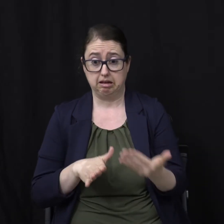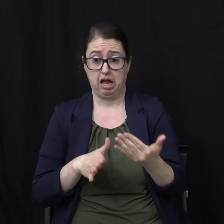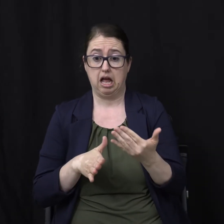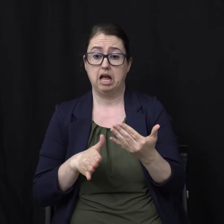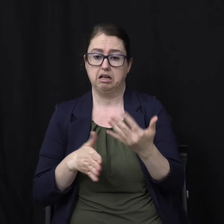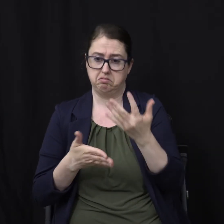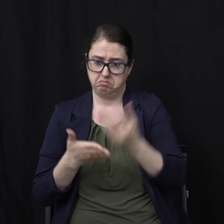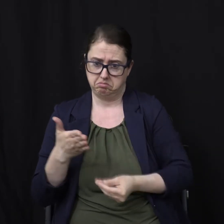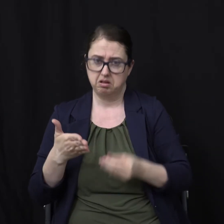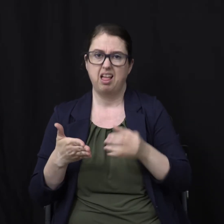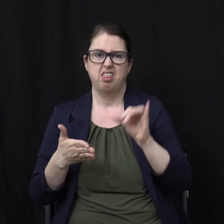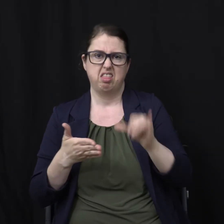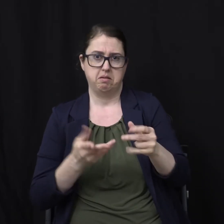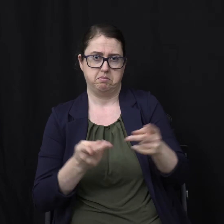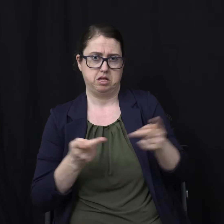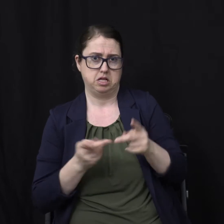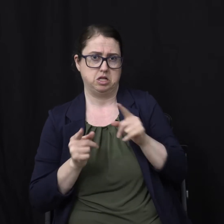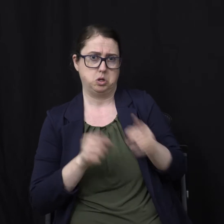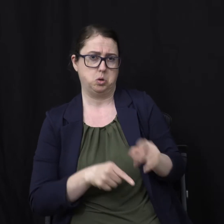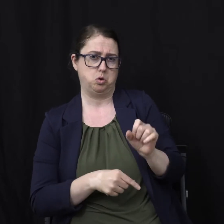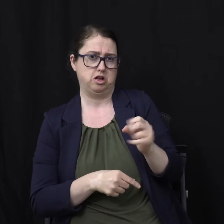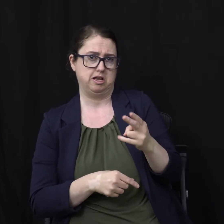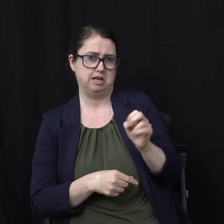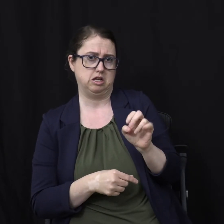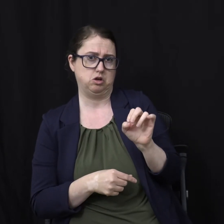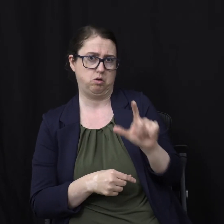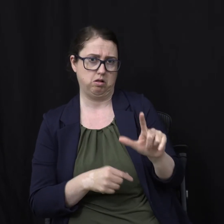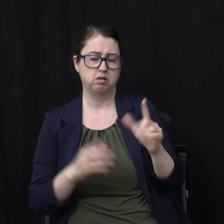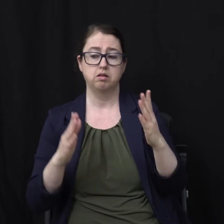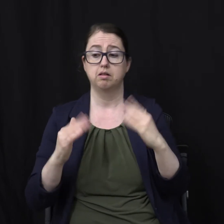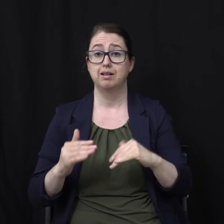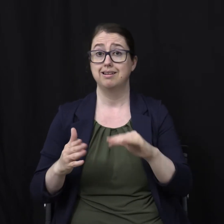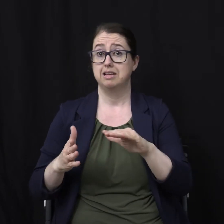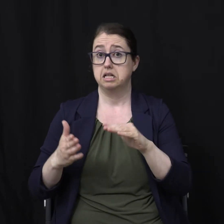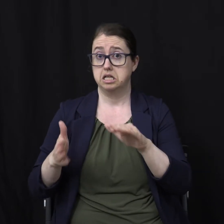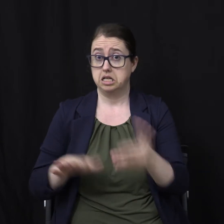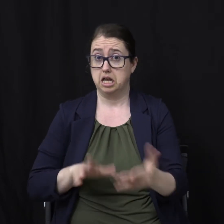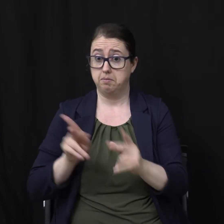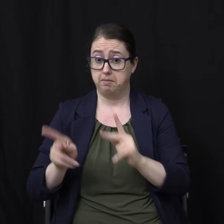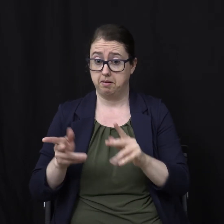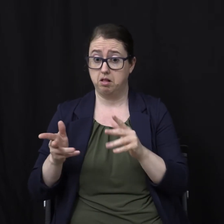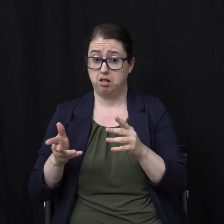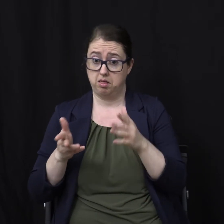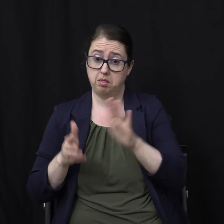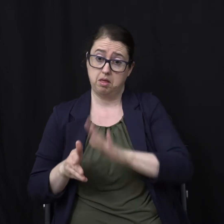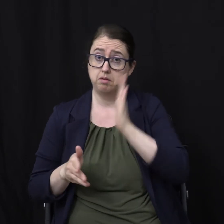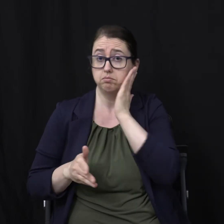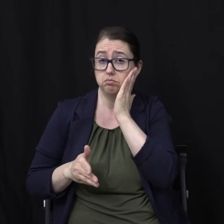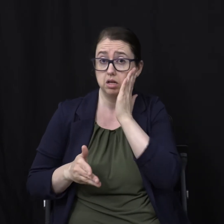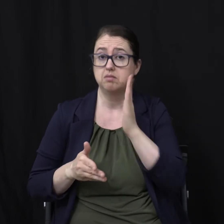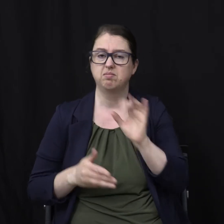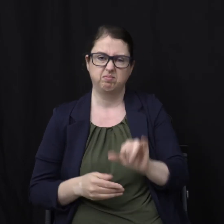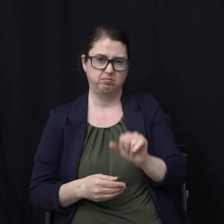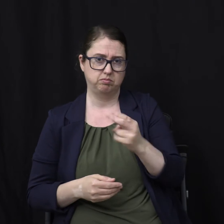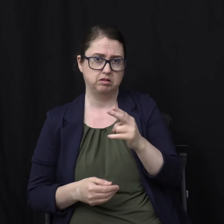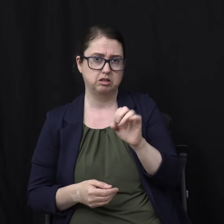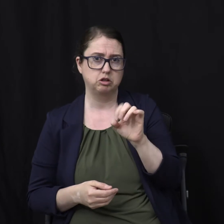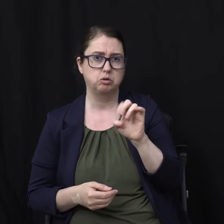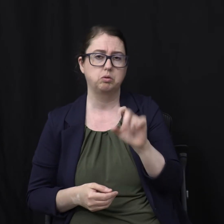sheol is Don't you It is where the dead have their bed It is where the soul decays It is where the dead